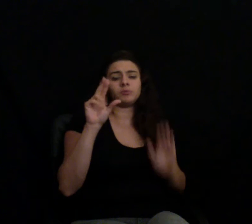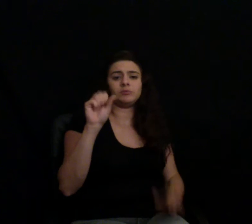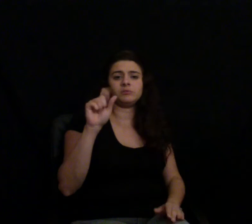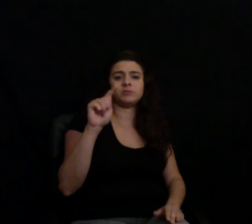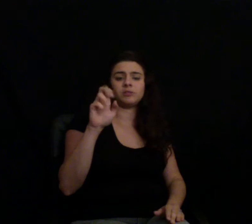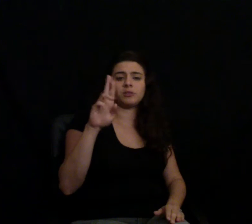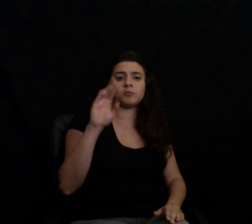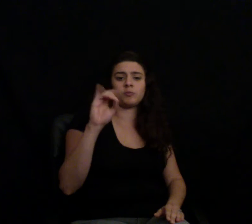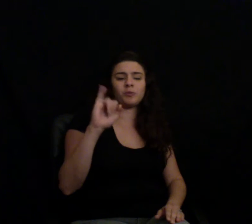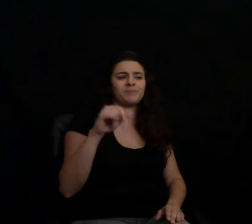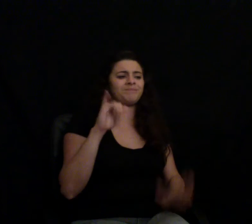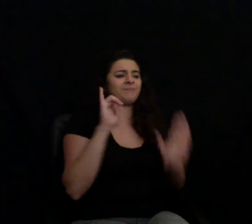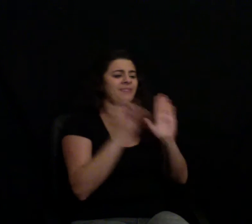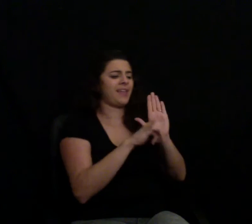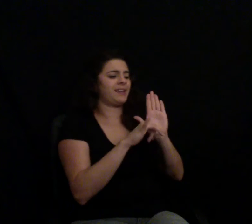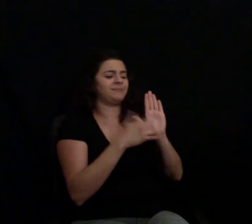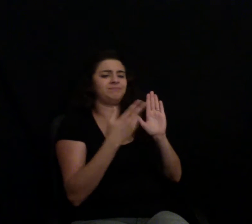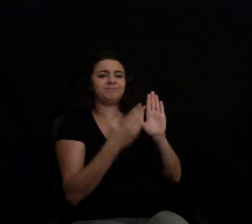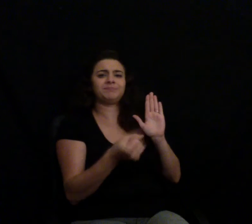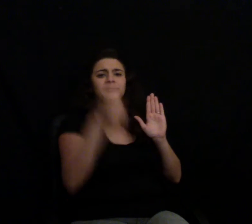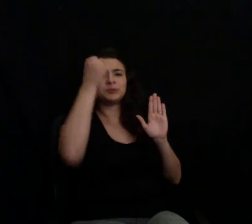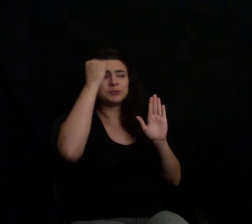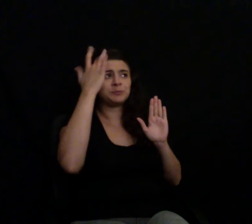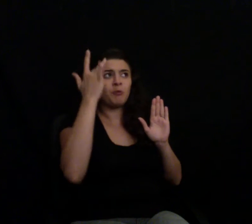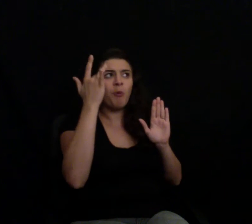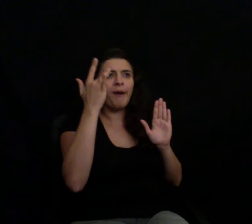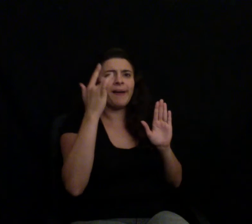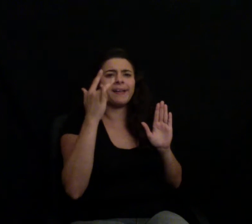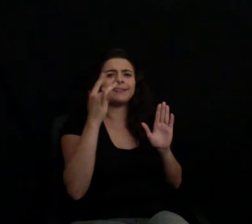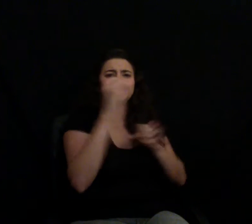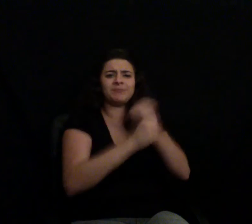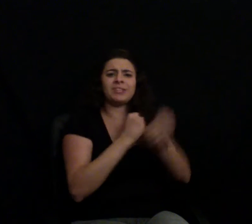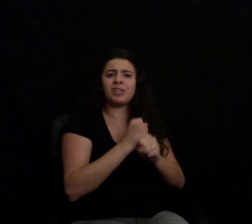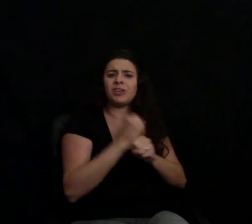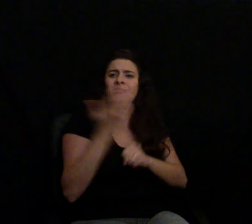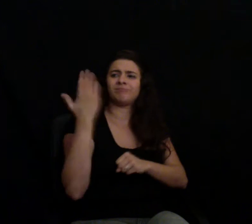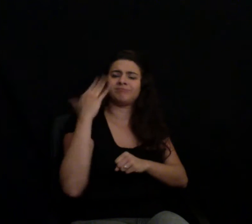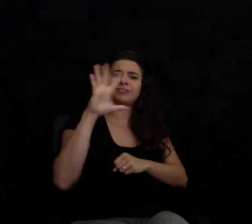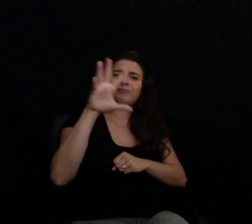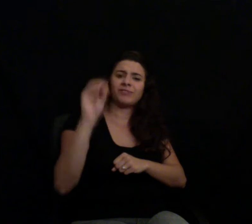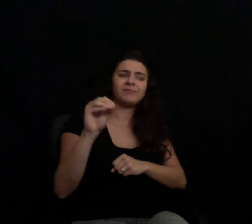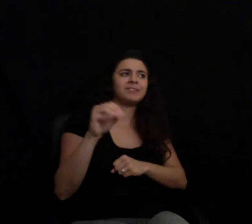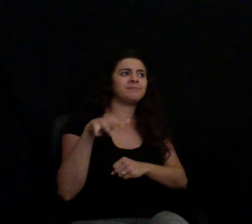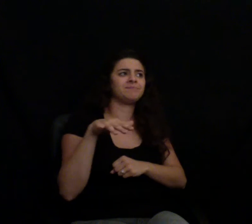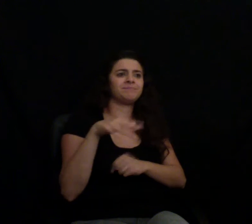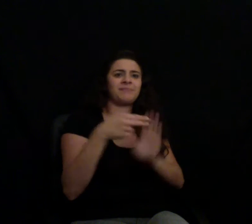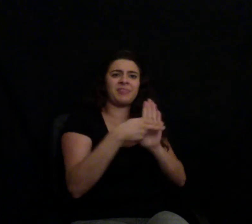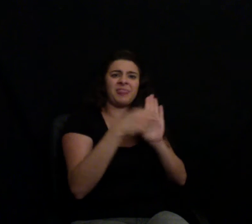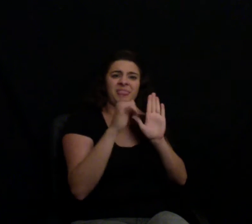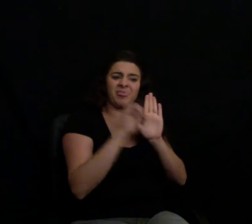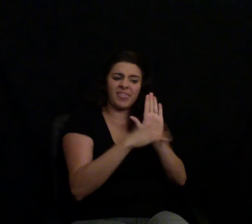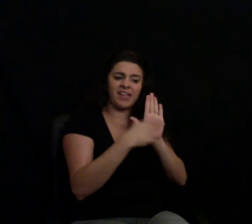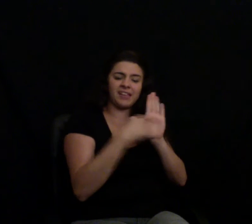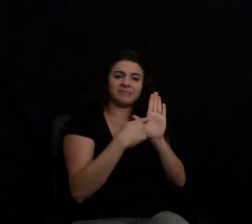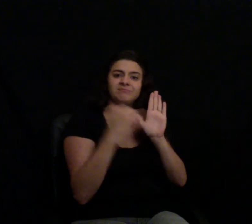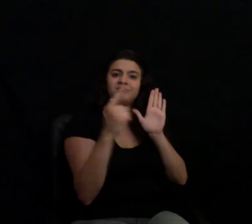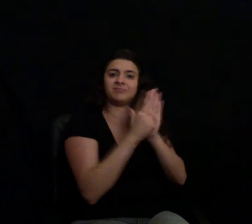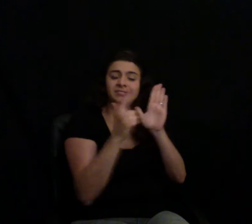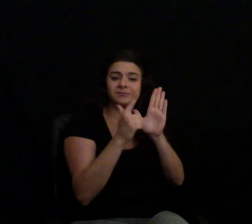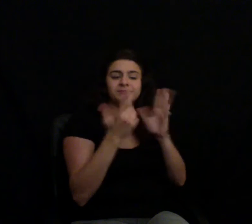that's something, you know, much ado about nothing. Then they had one on there not long ago, it humanely raised, which HSUS